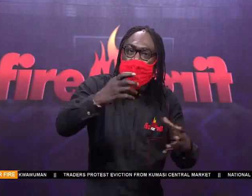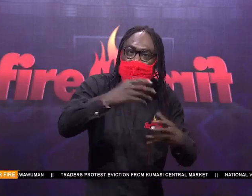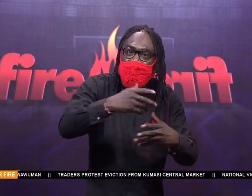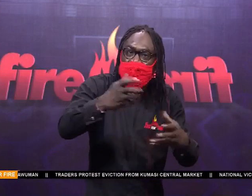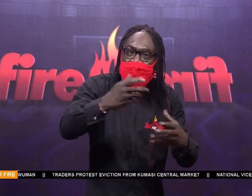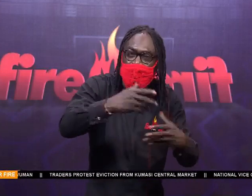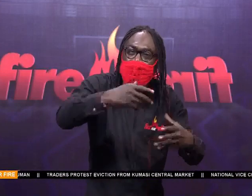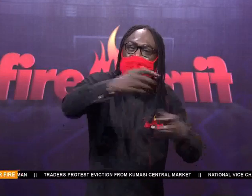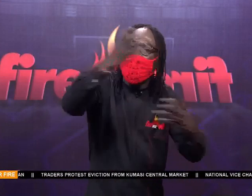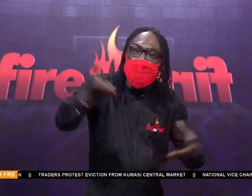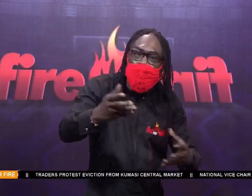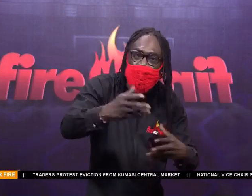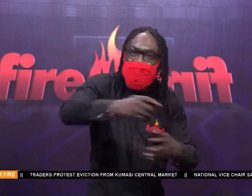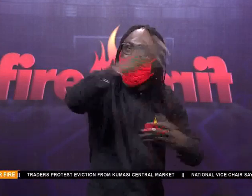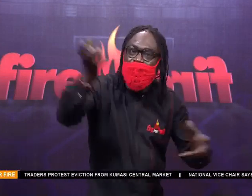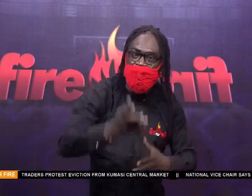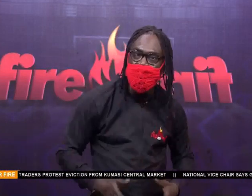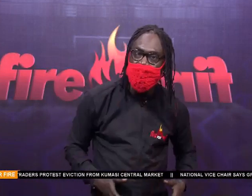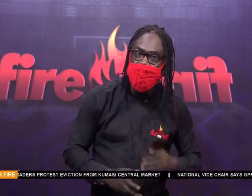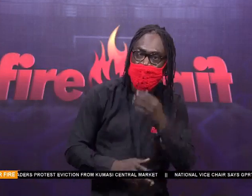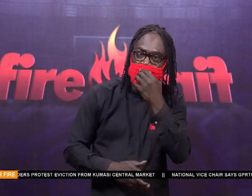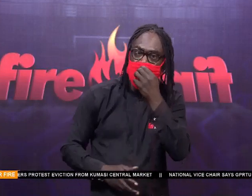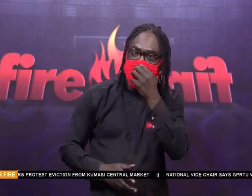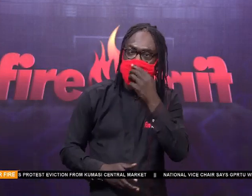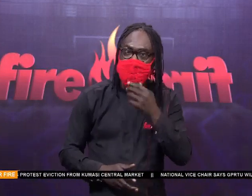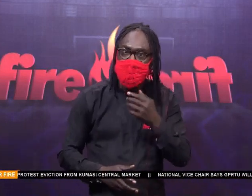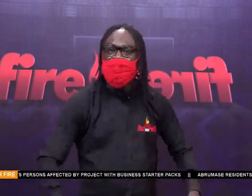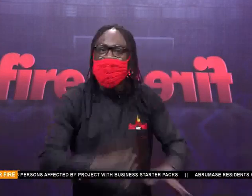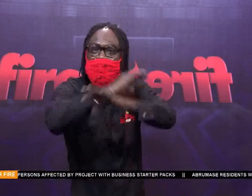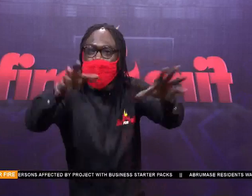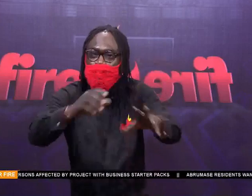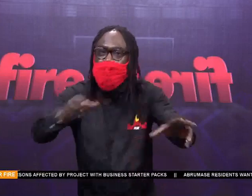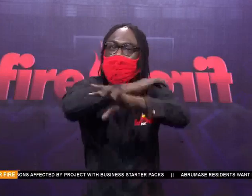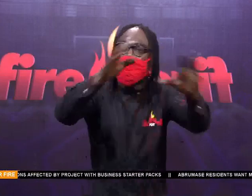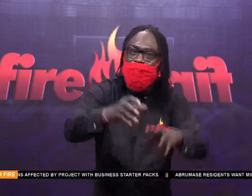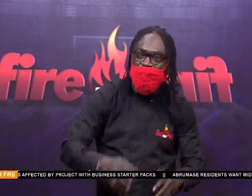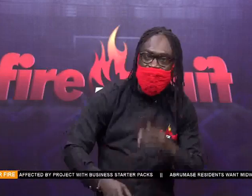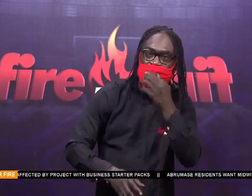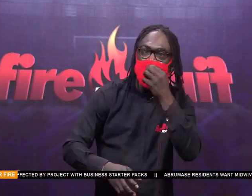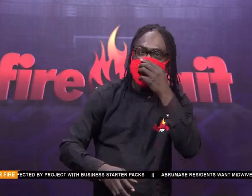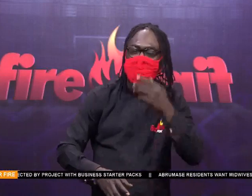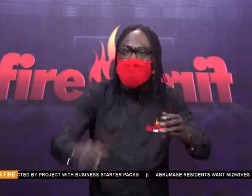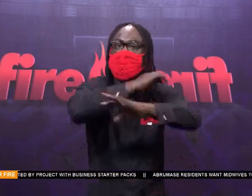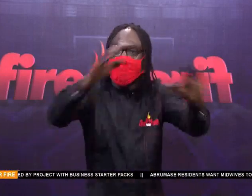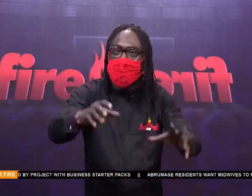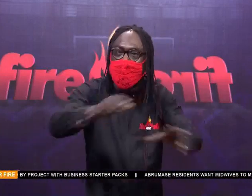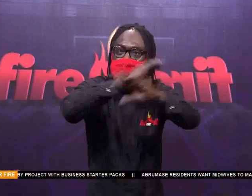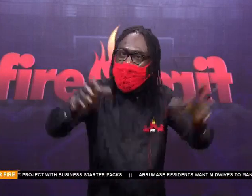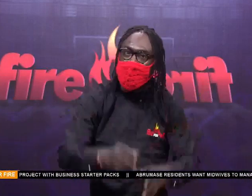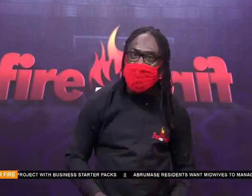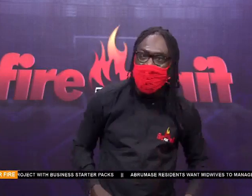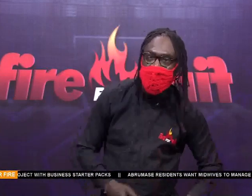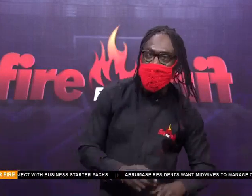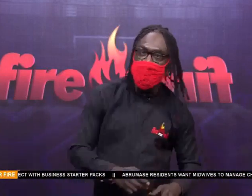him. He's not a game anymore, Jerry. He's a team for him to be here. But he's